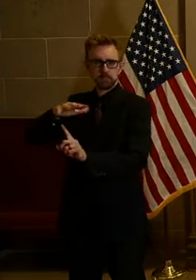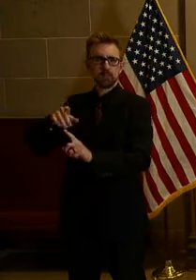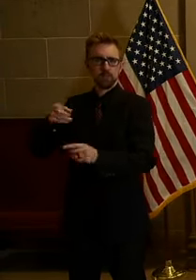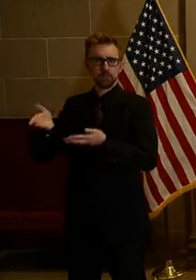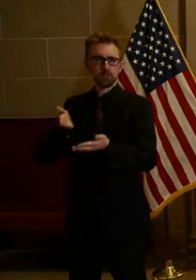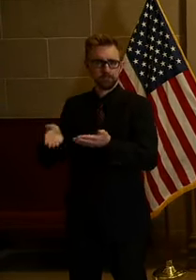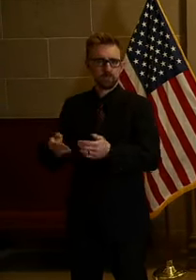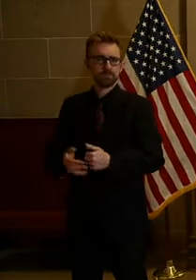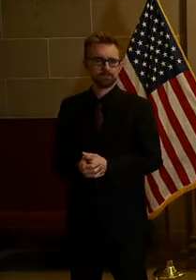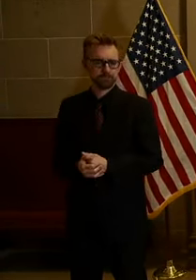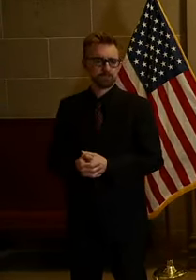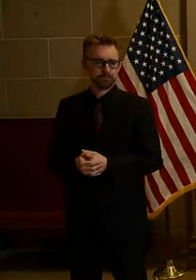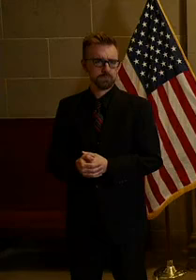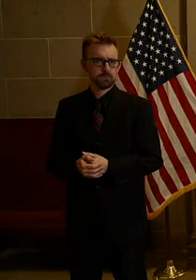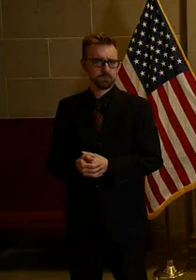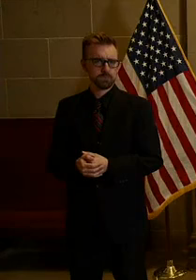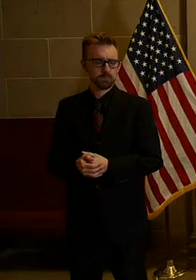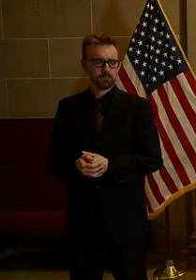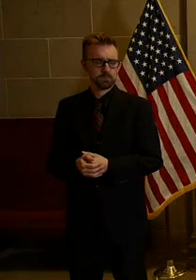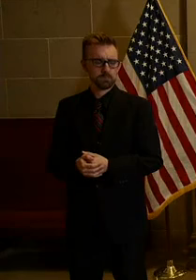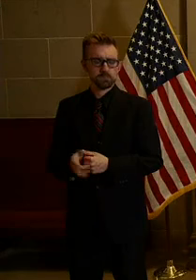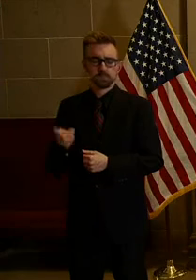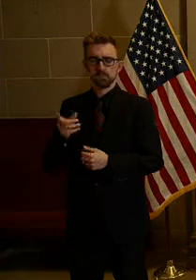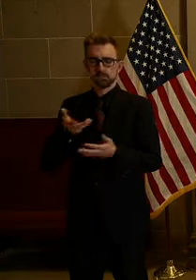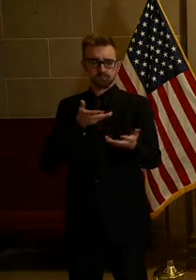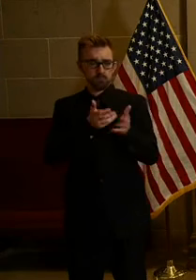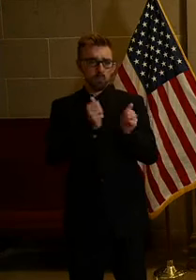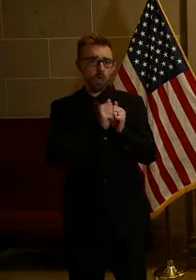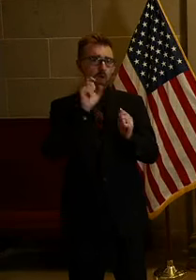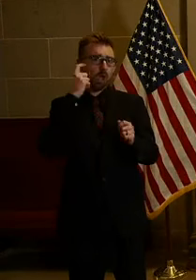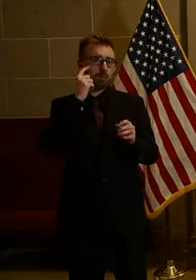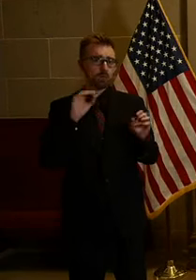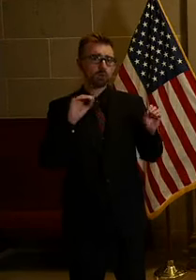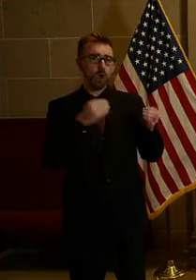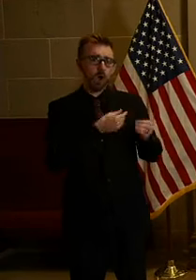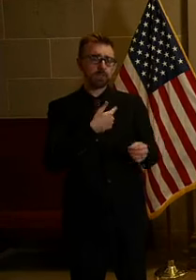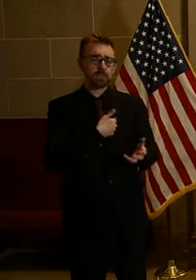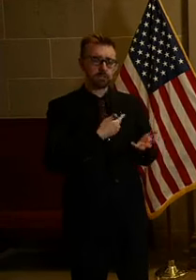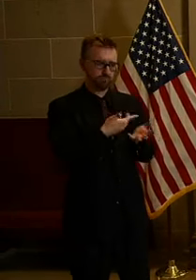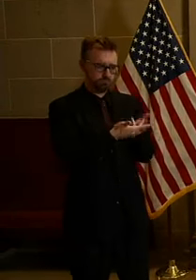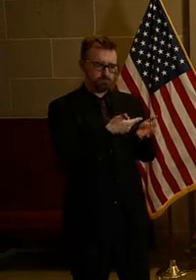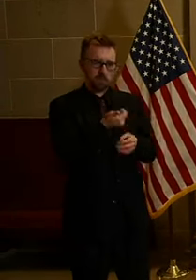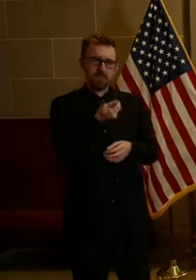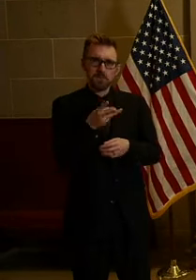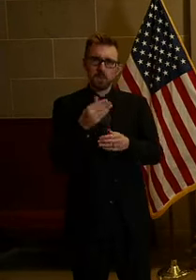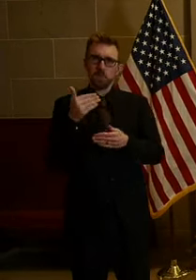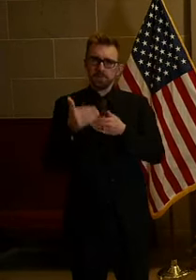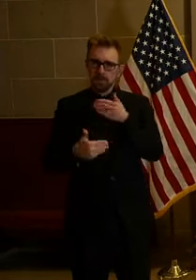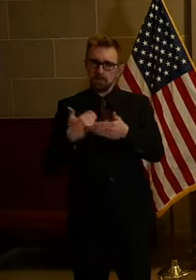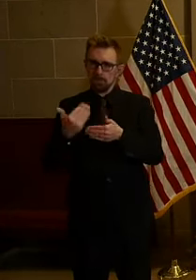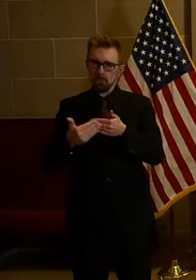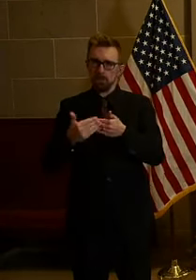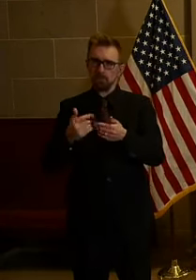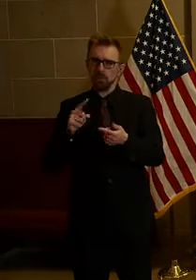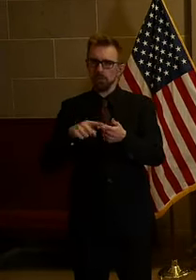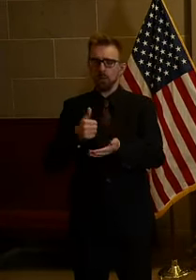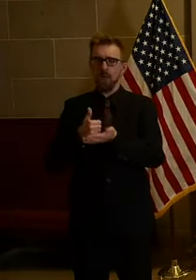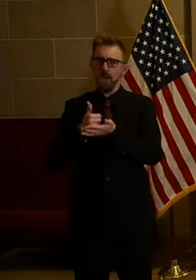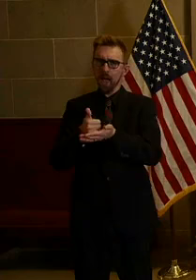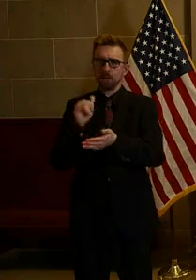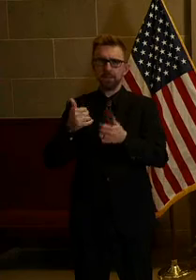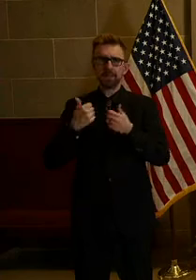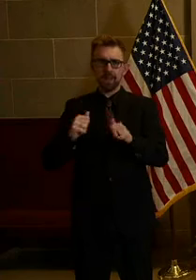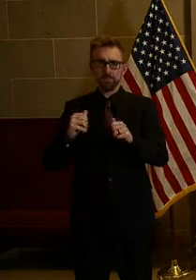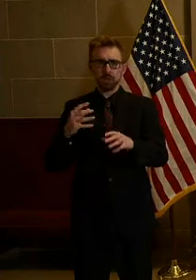In consultation and cooperation with the governor's office, a few steps we have taken to assist them in these efforts